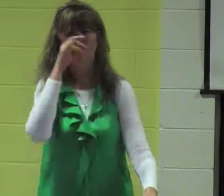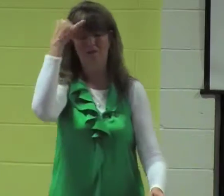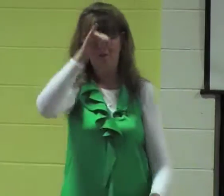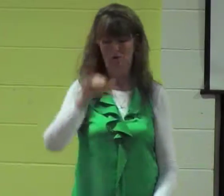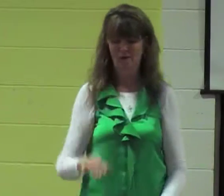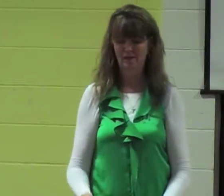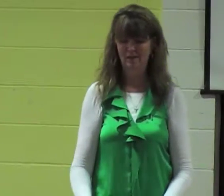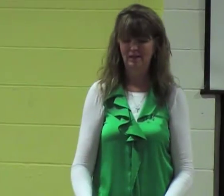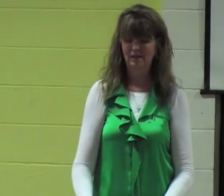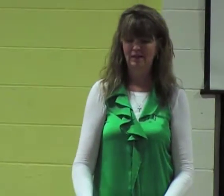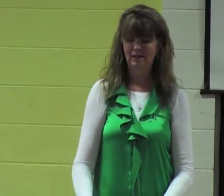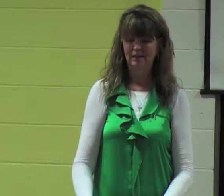don't be fooled